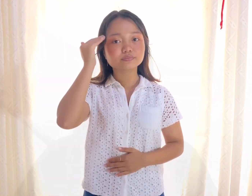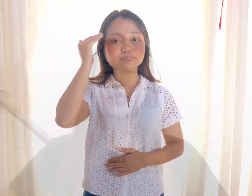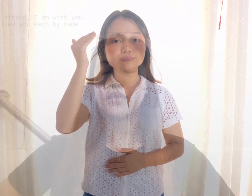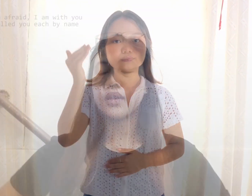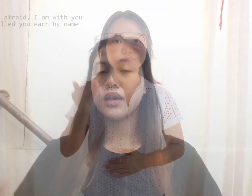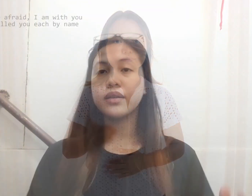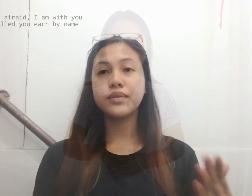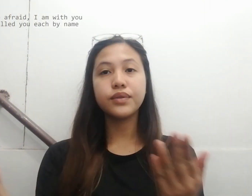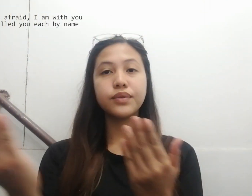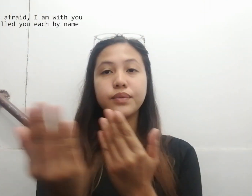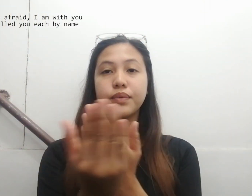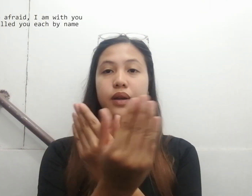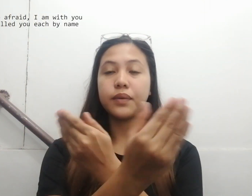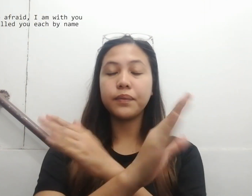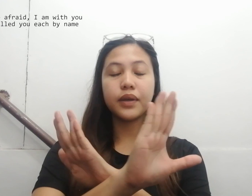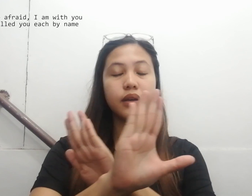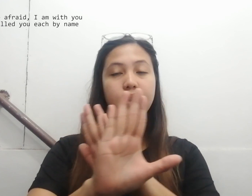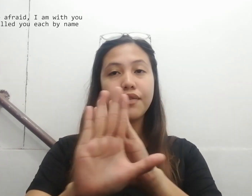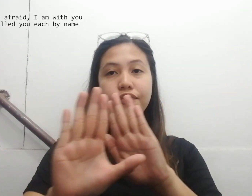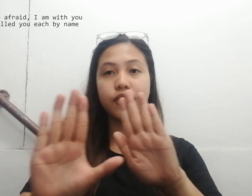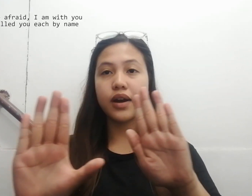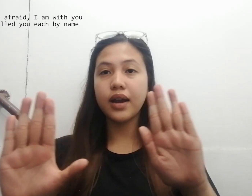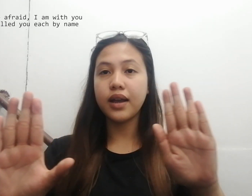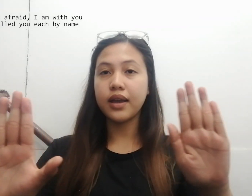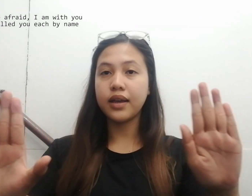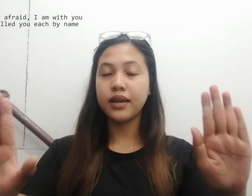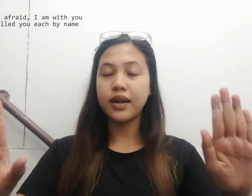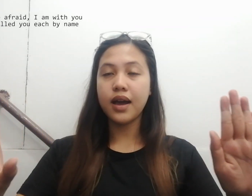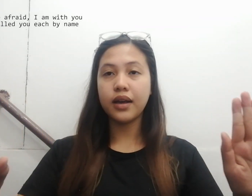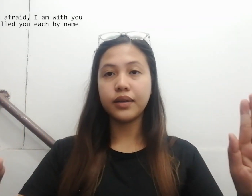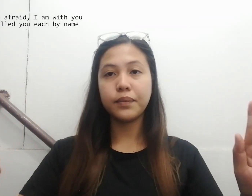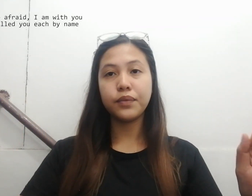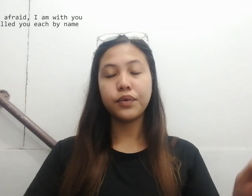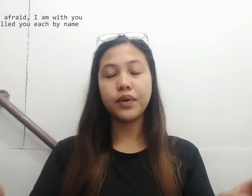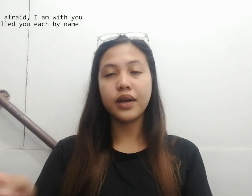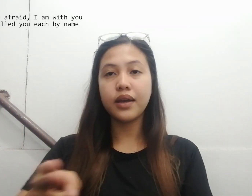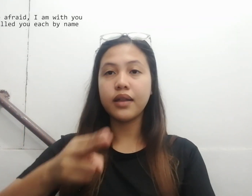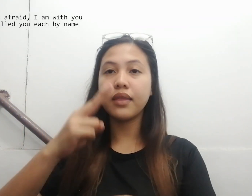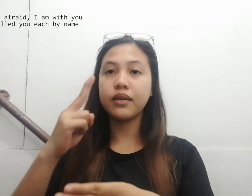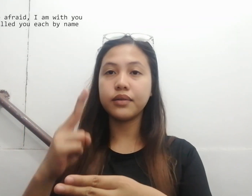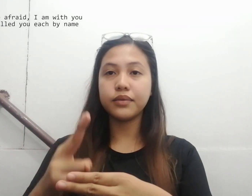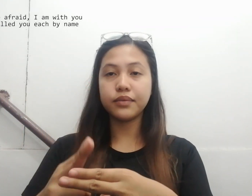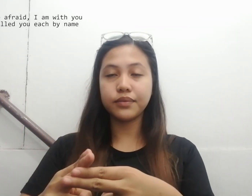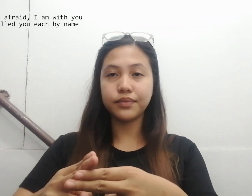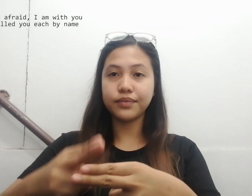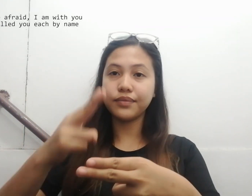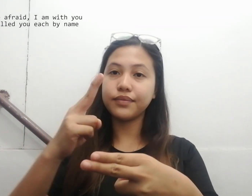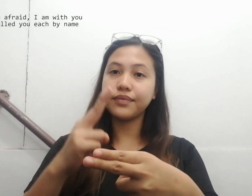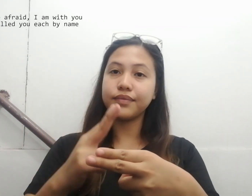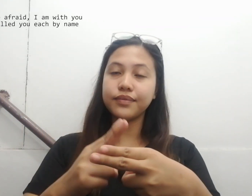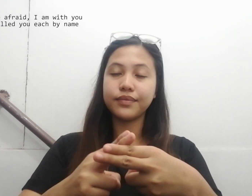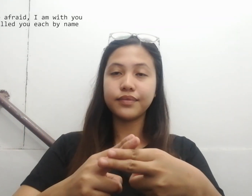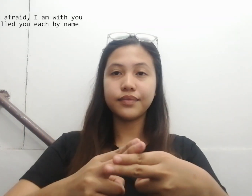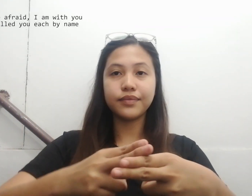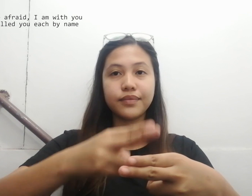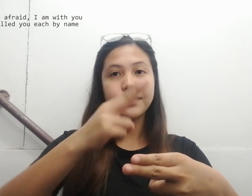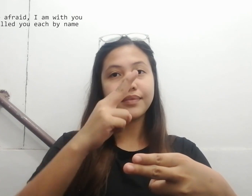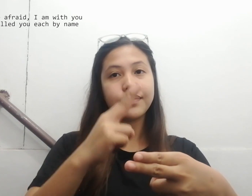Do not be afraid, I am with you. I